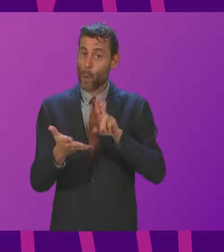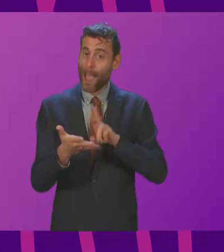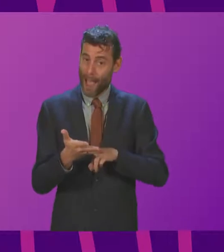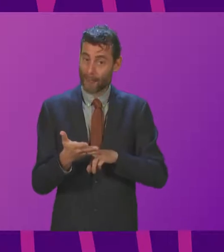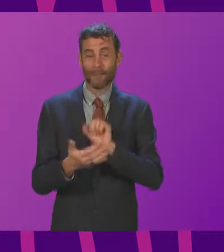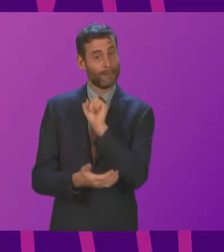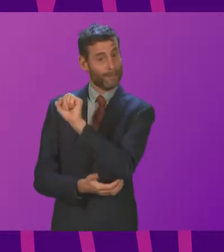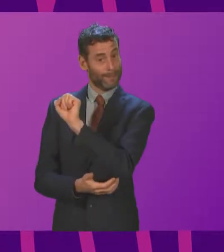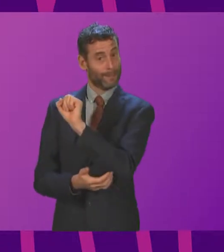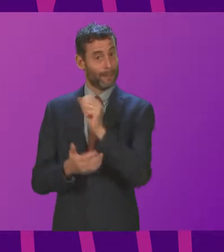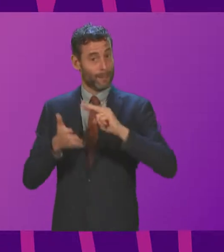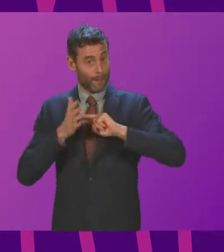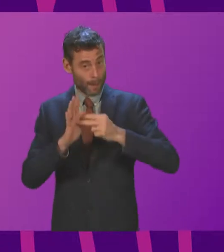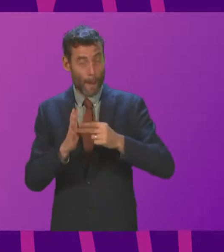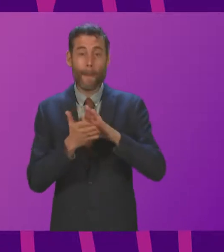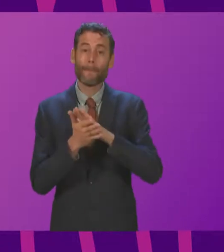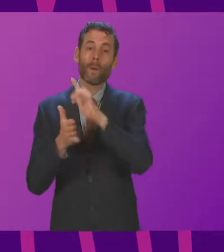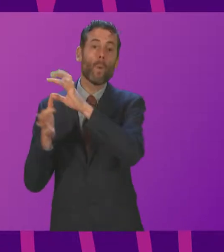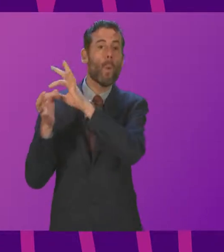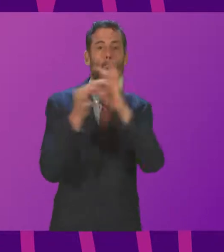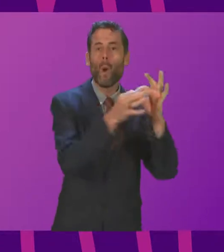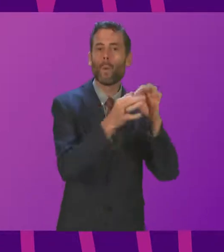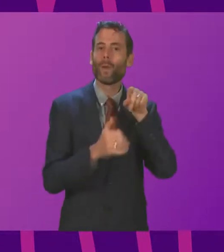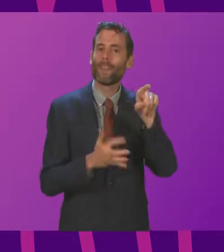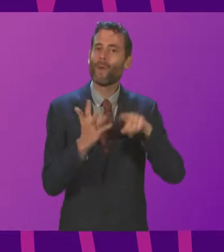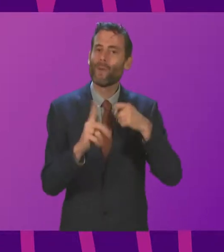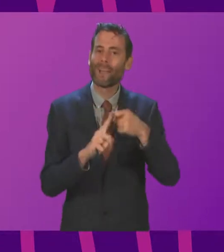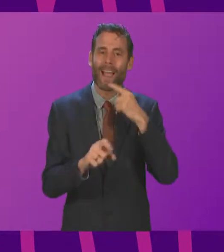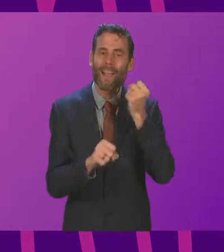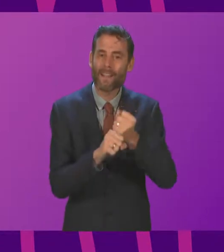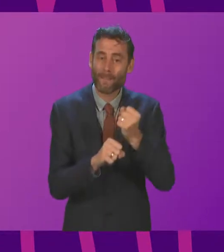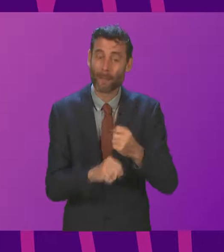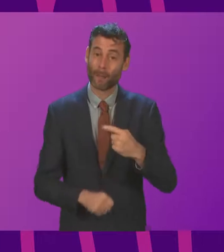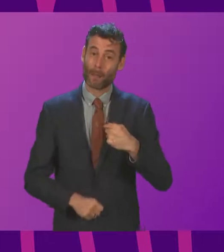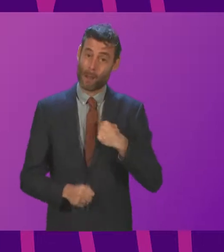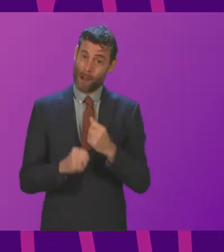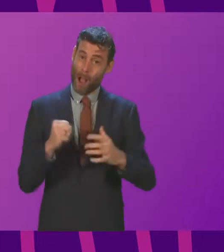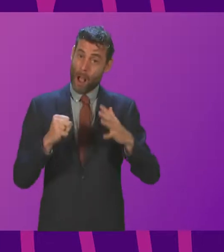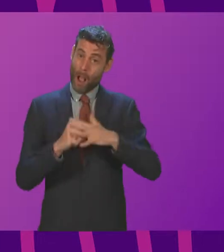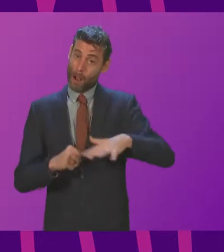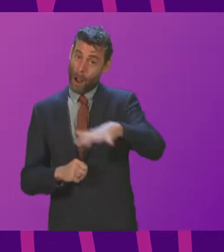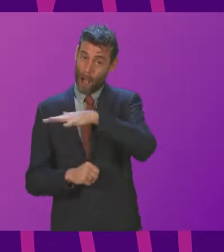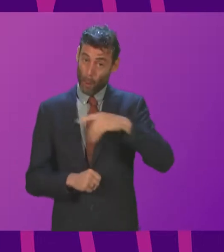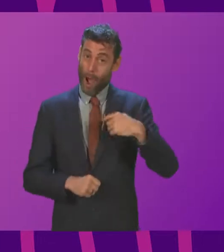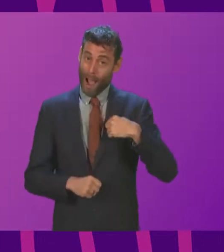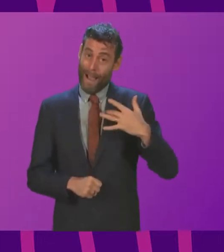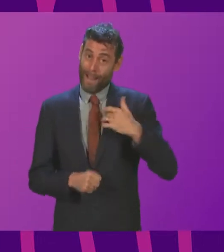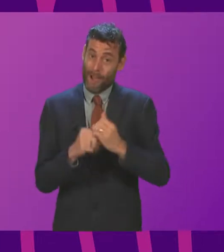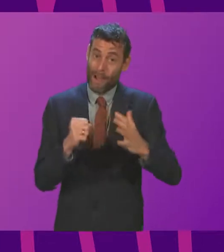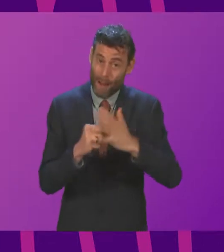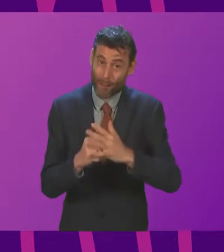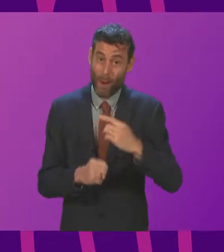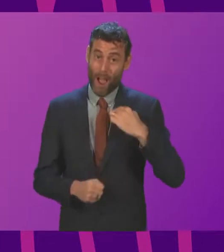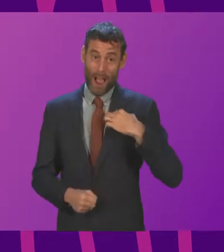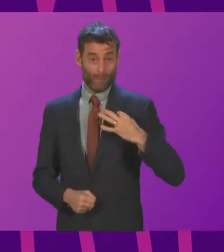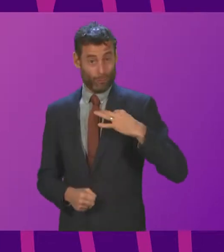host, and we are working closely with them. To the people of Glasgow, and I am a resident of the City of Glasgow, I am a representative of